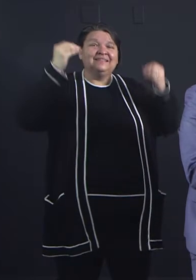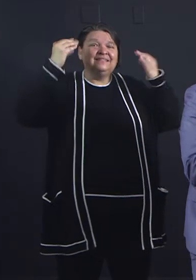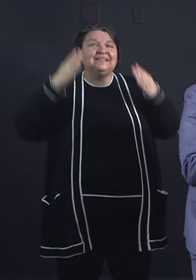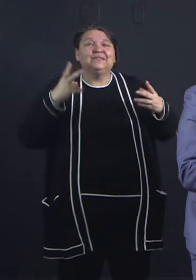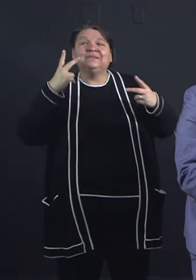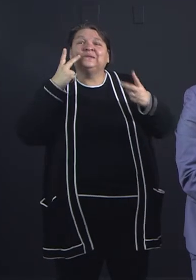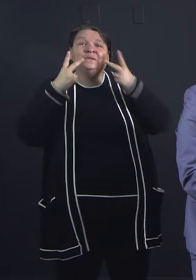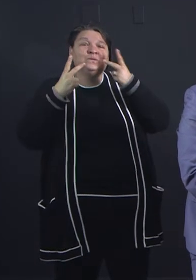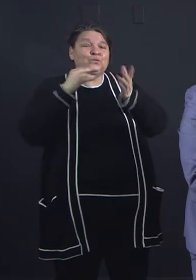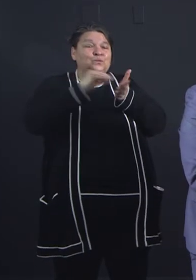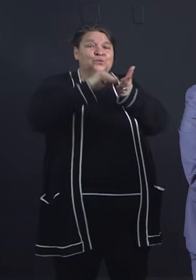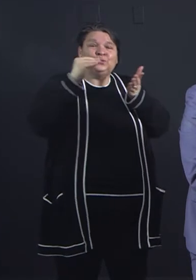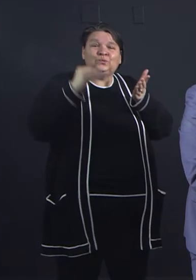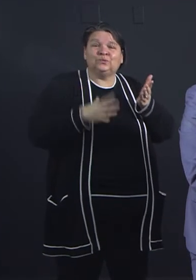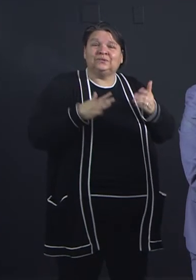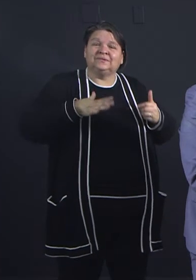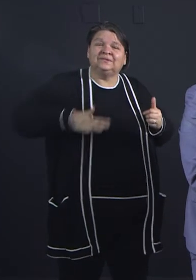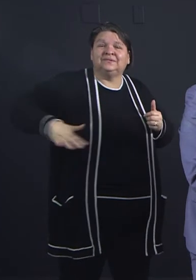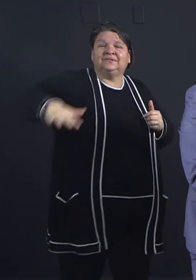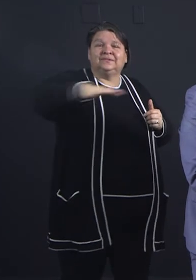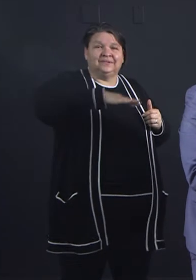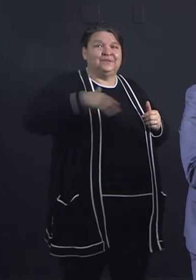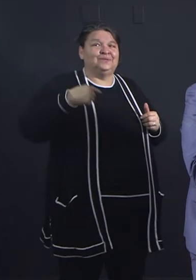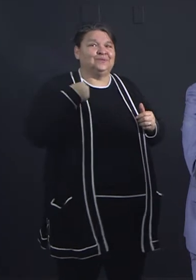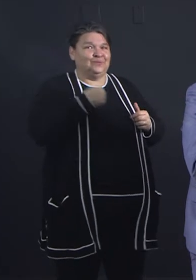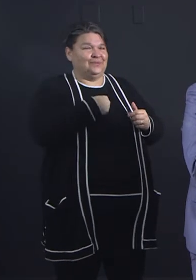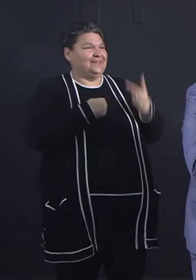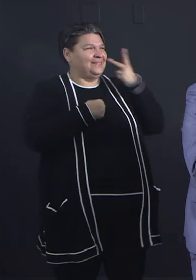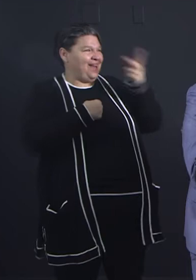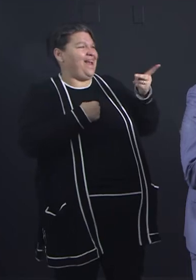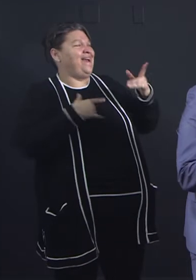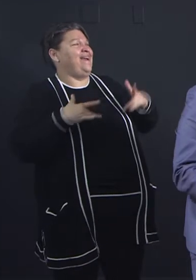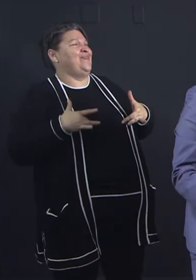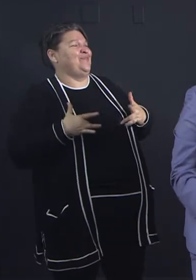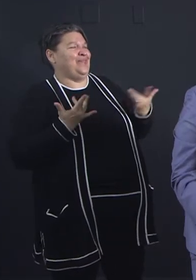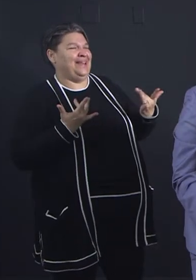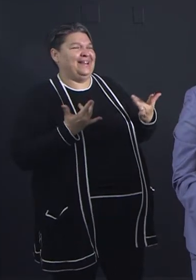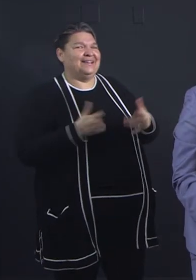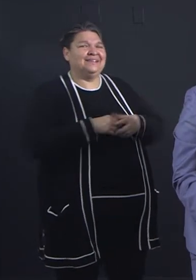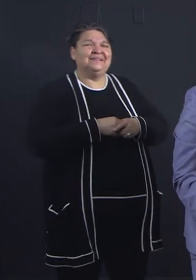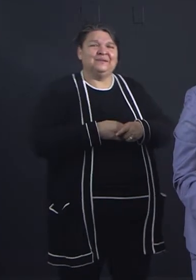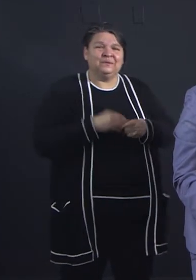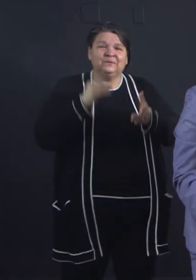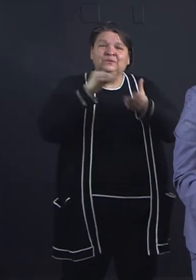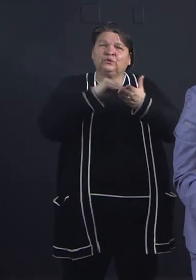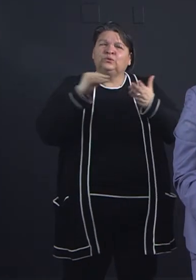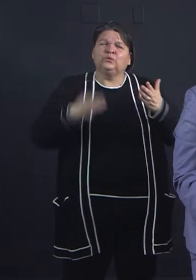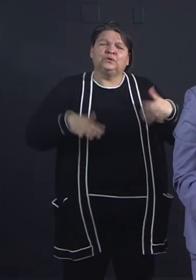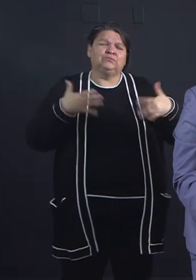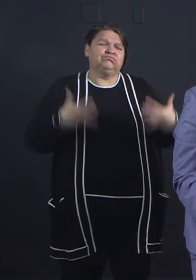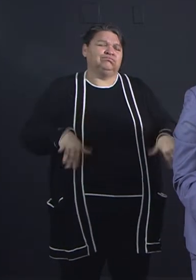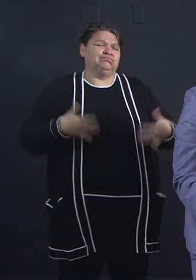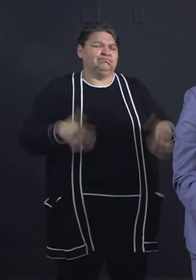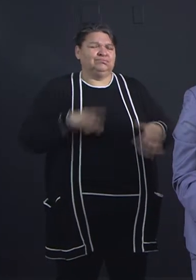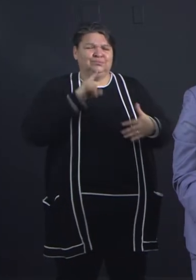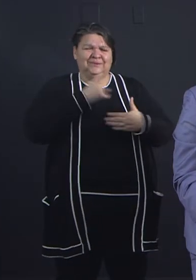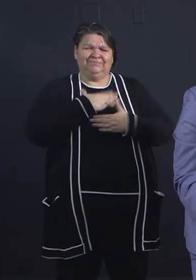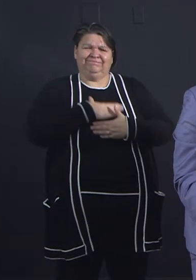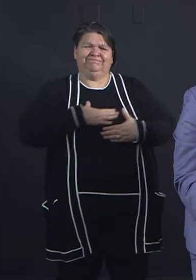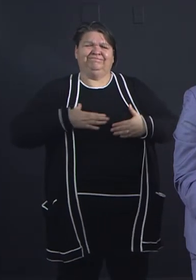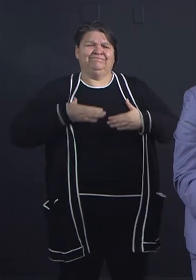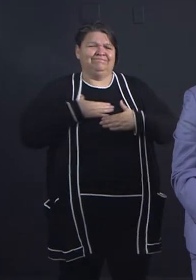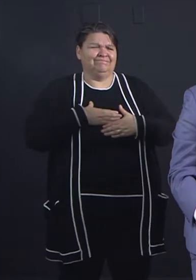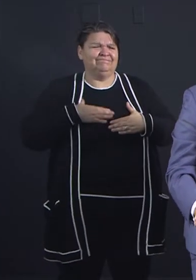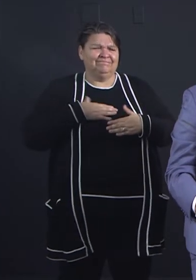staff driving through and connecting with kids. And that means a lot to our students. It's amazing the creative things